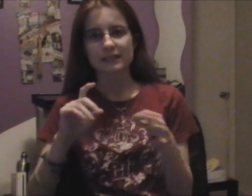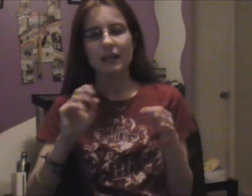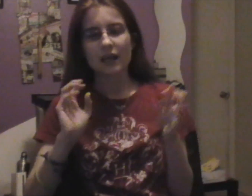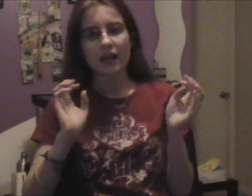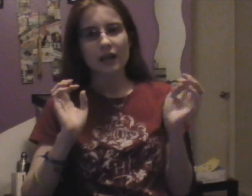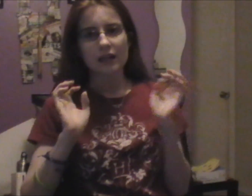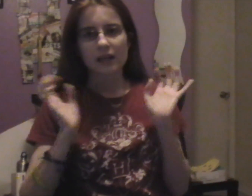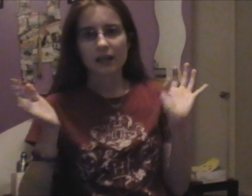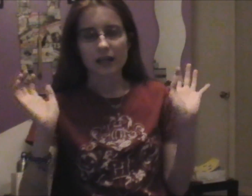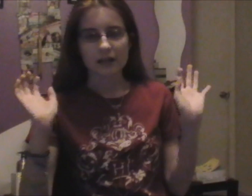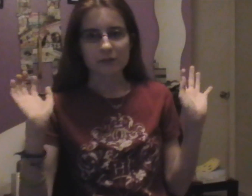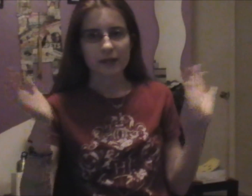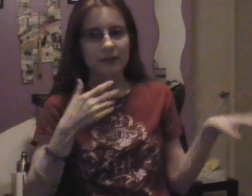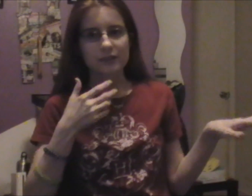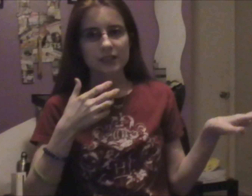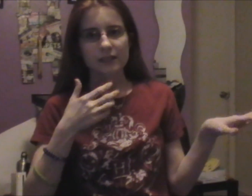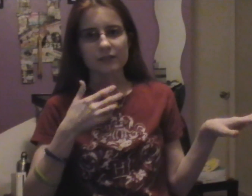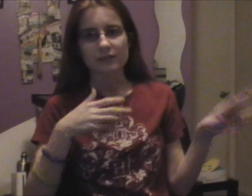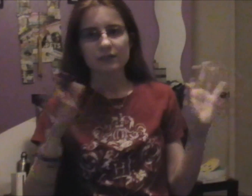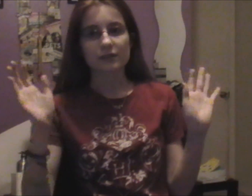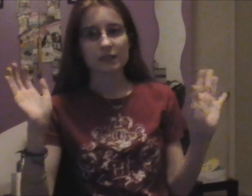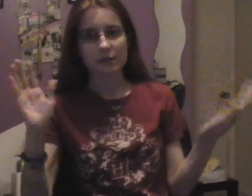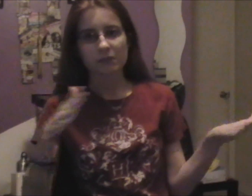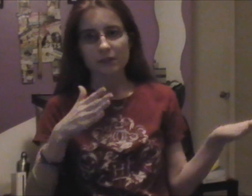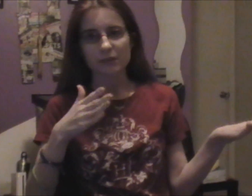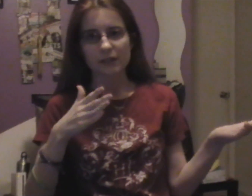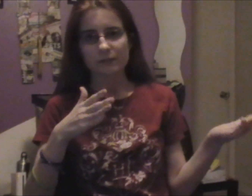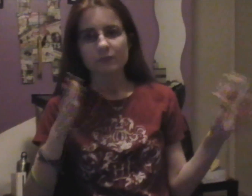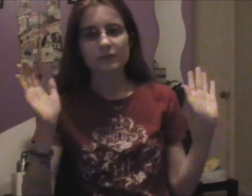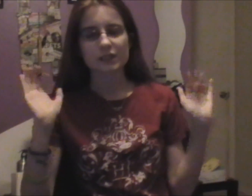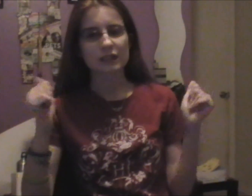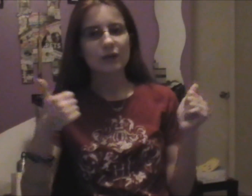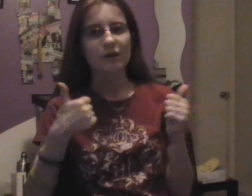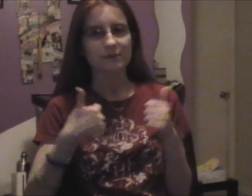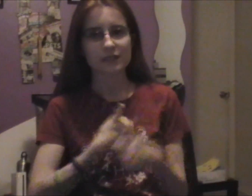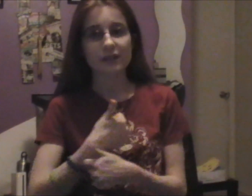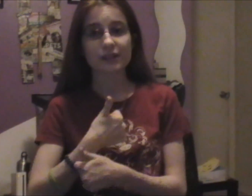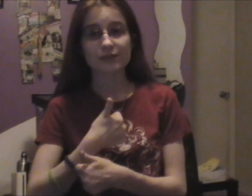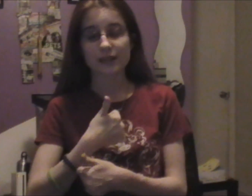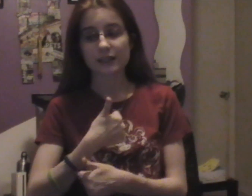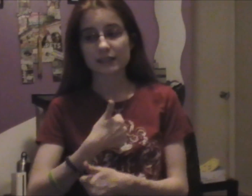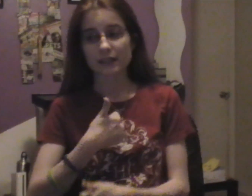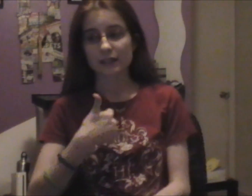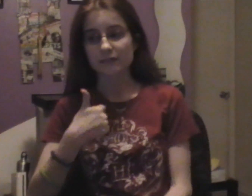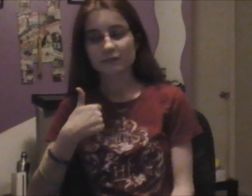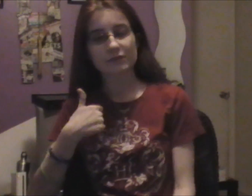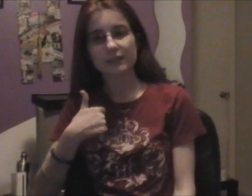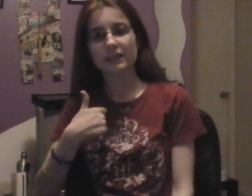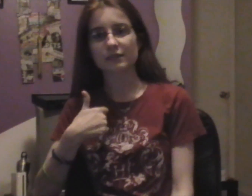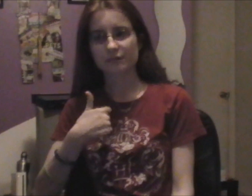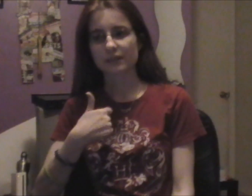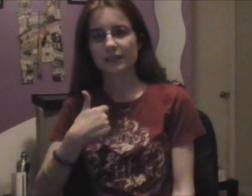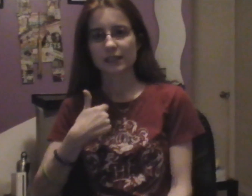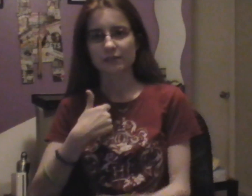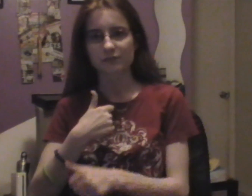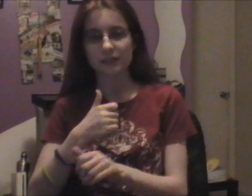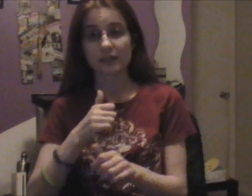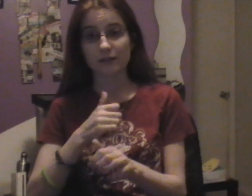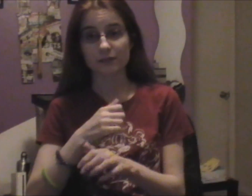and my other channel email me. So, I'm sorry, you guys. I really, really, really love